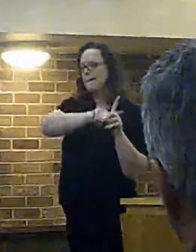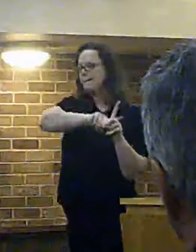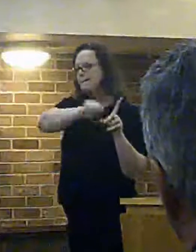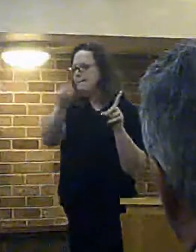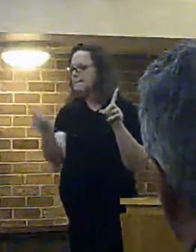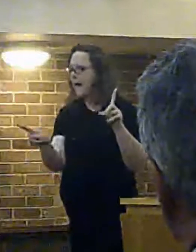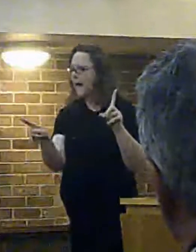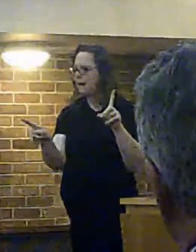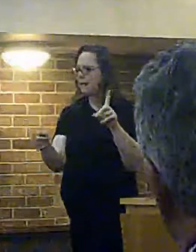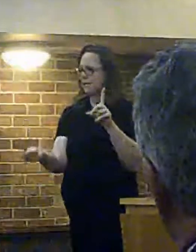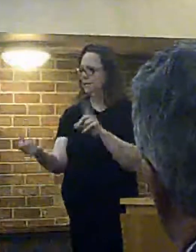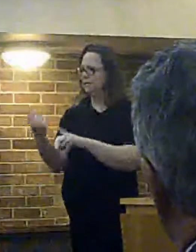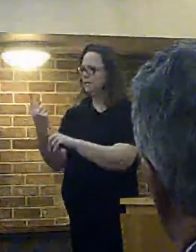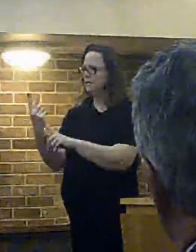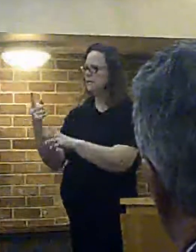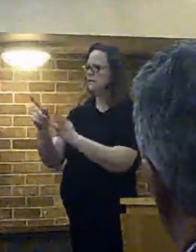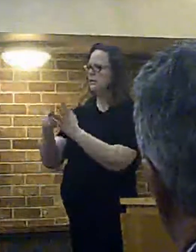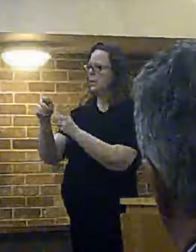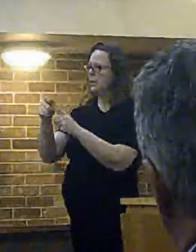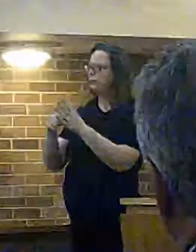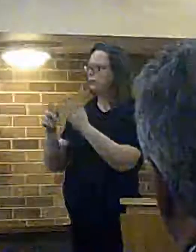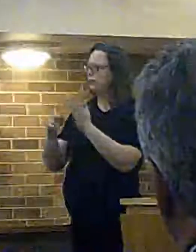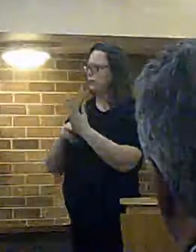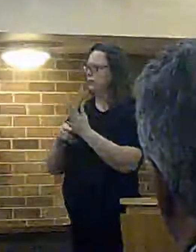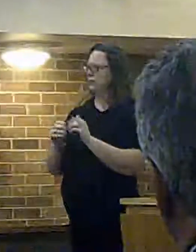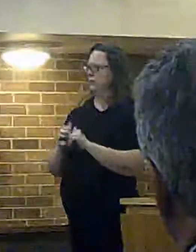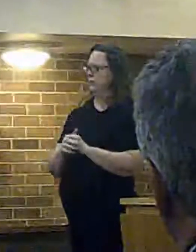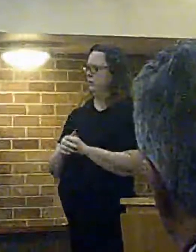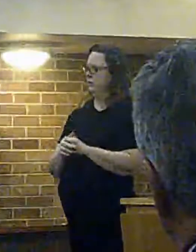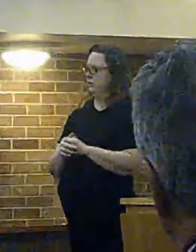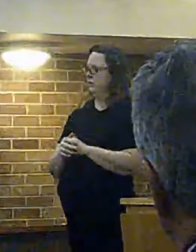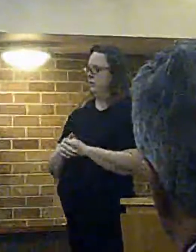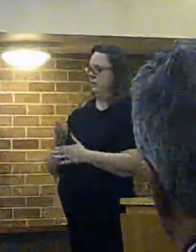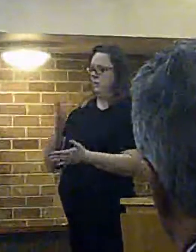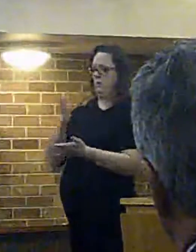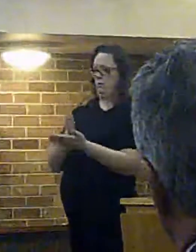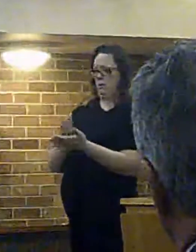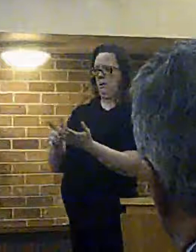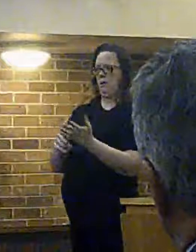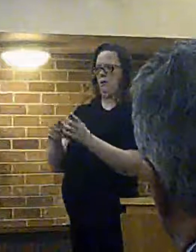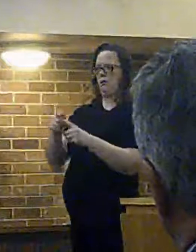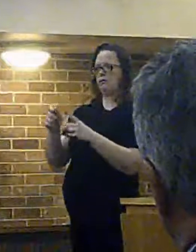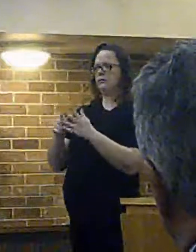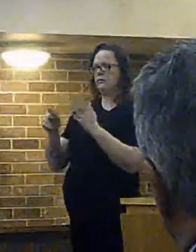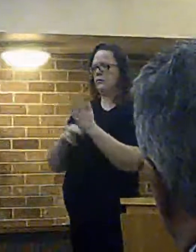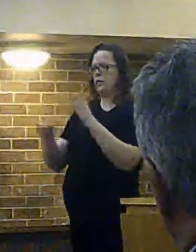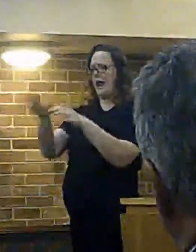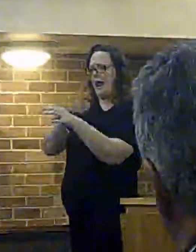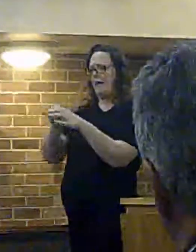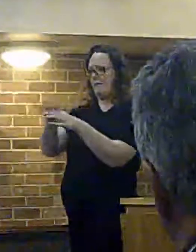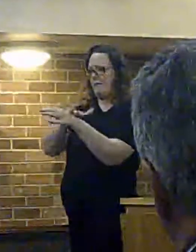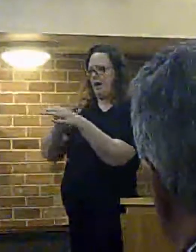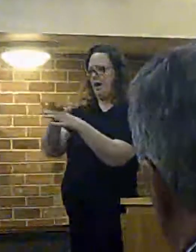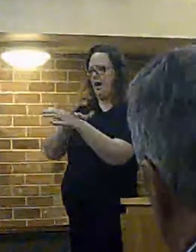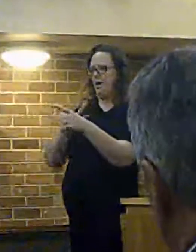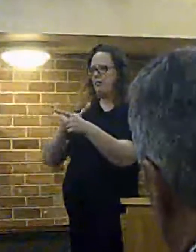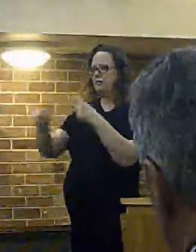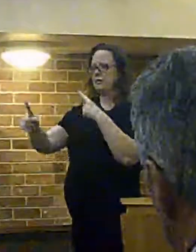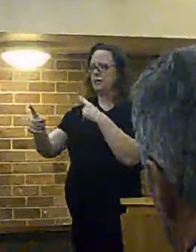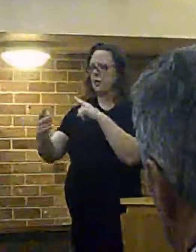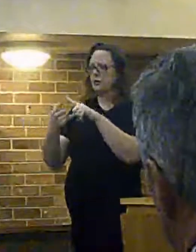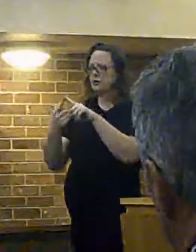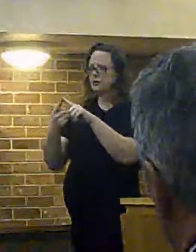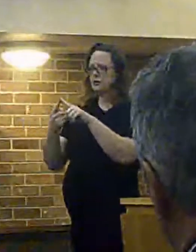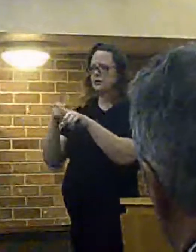So it is going to increase the response times on Upton's area. Probably the easiest way to describe this is, beyond West